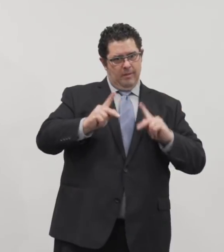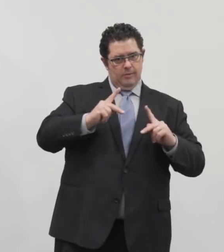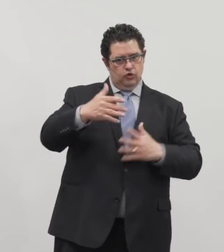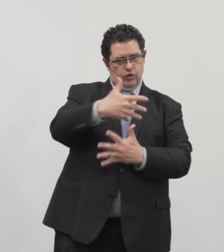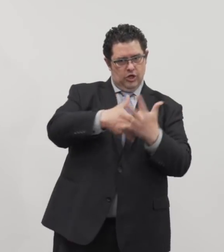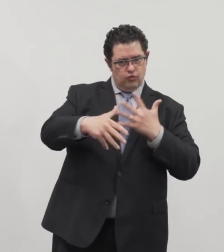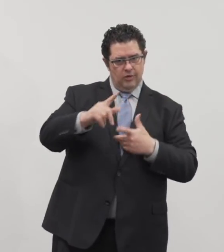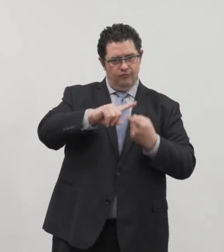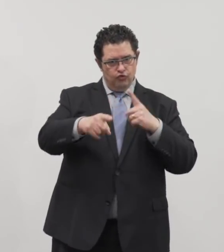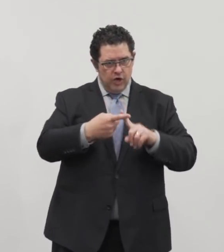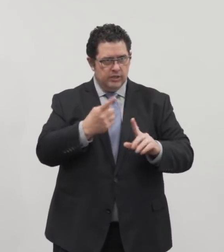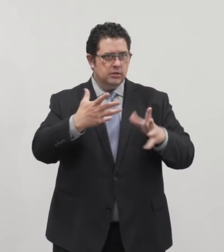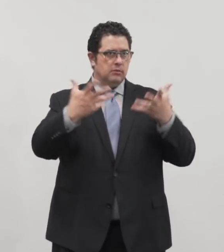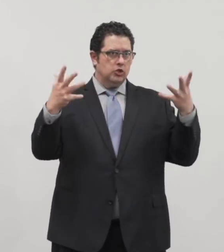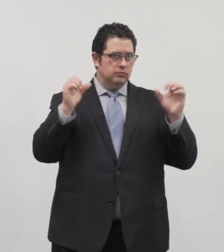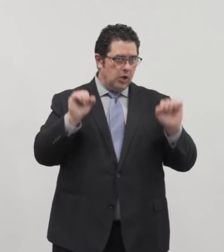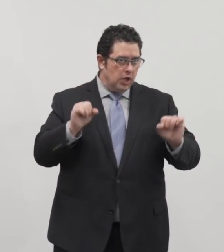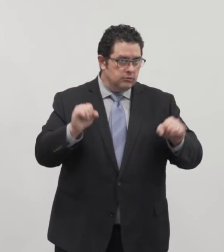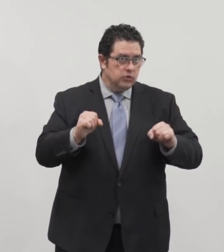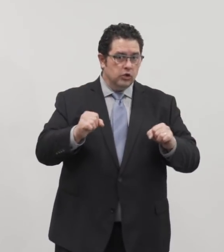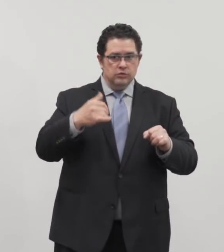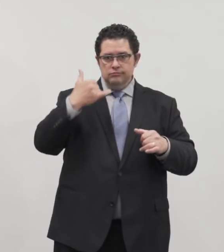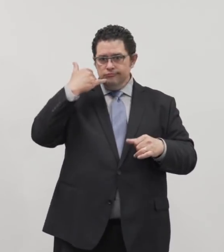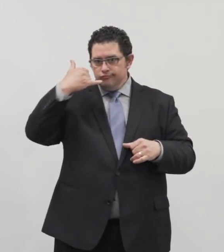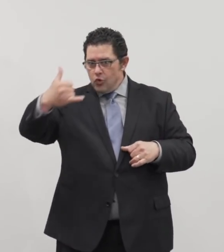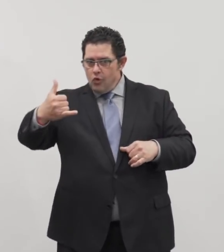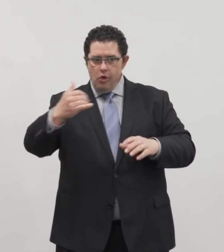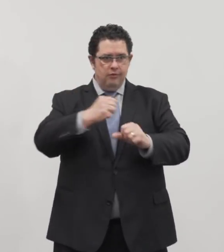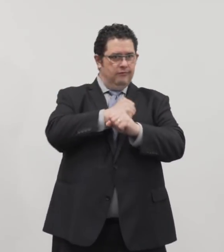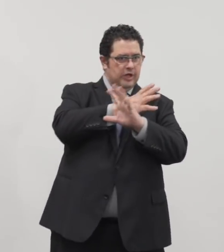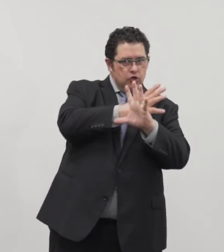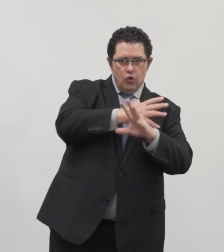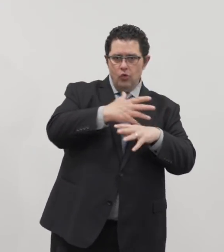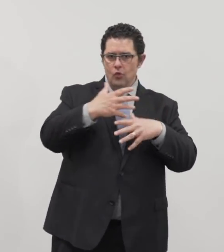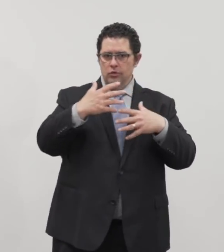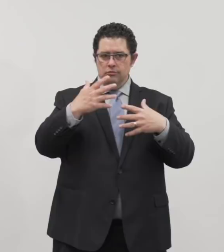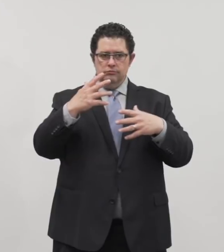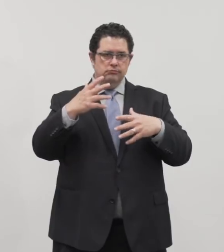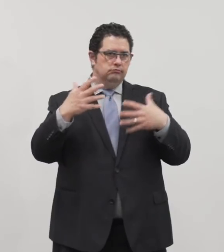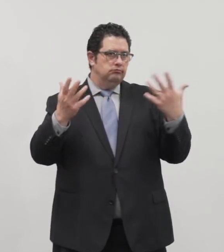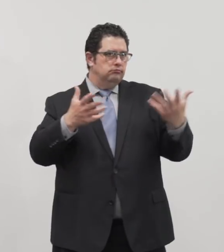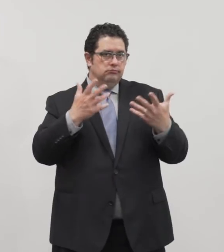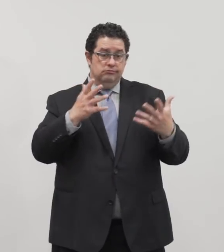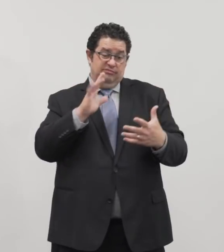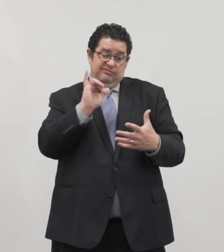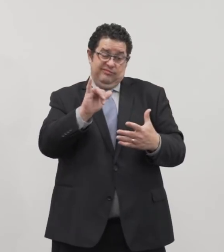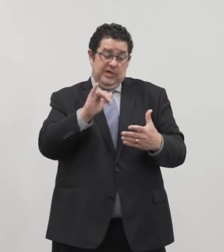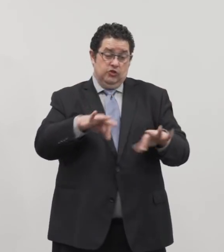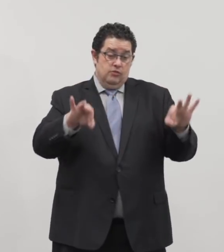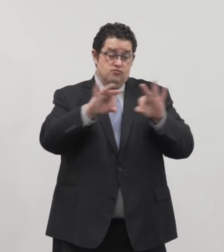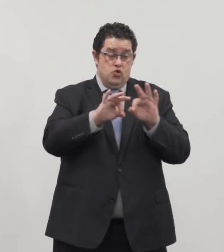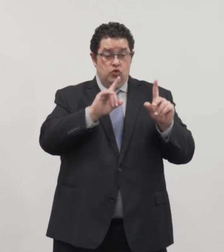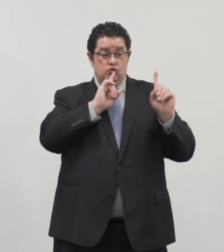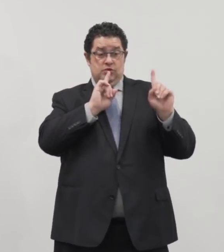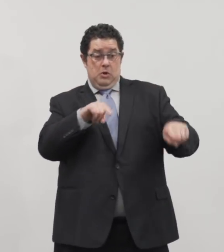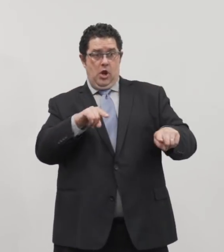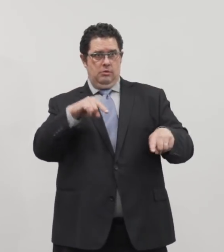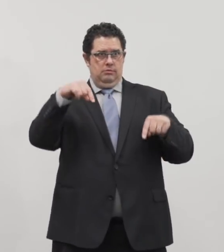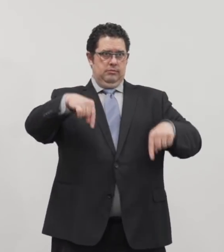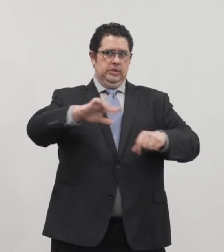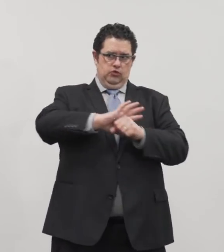on video or phone calls, stay in touch. All of this is a very important part of responding to this crisis. But we recognize